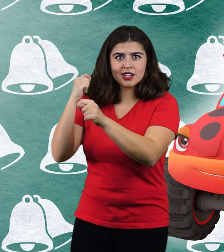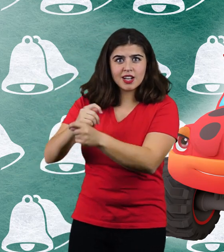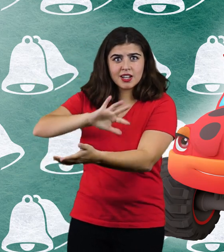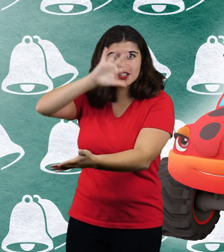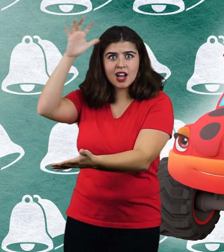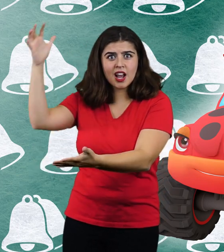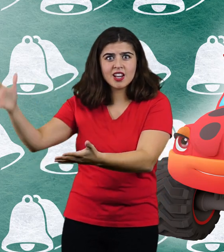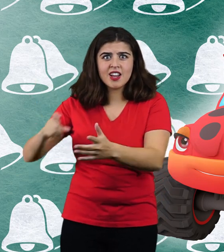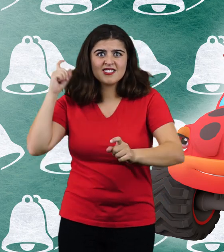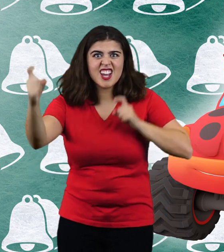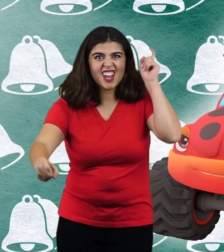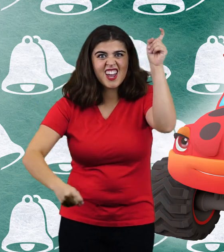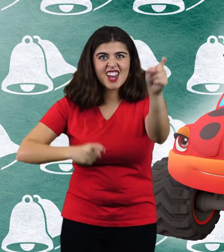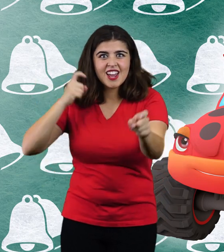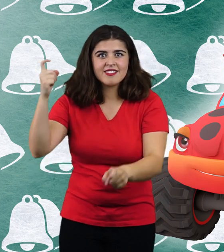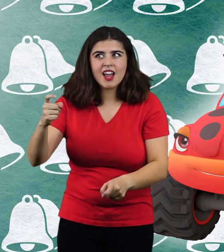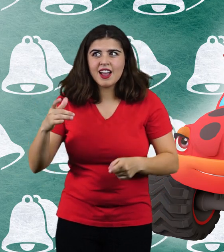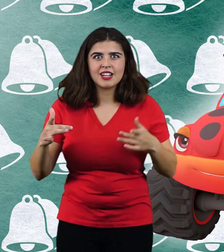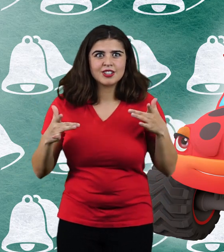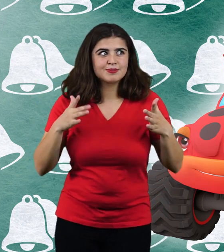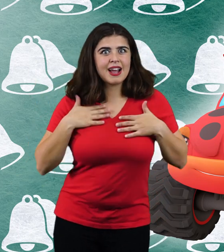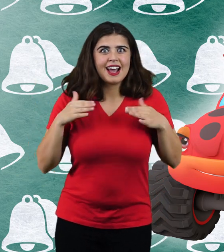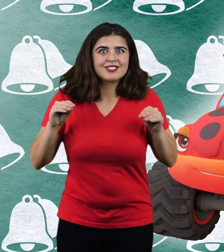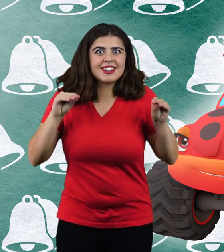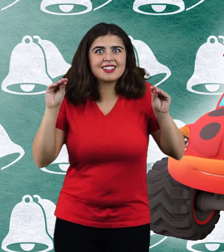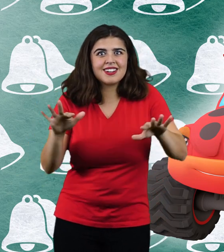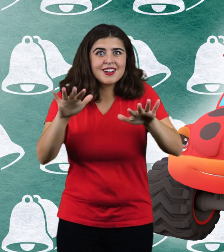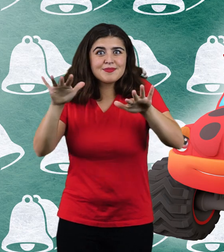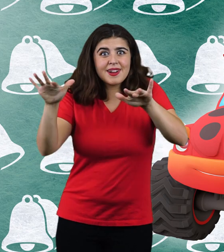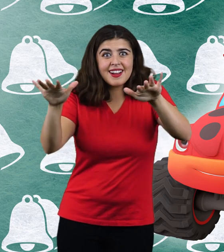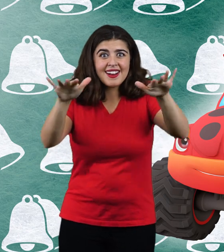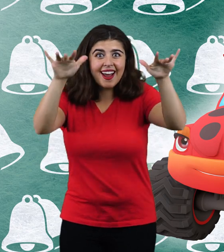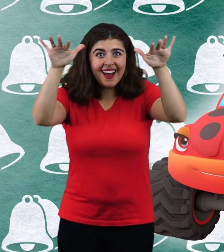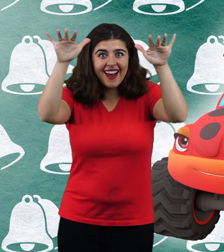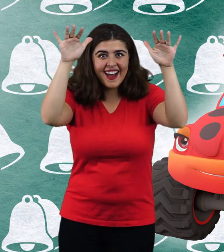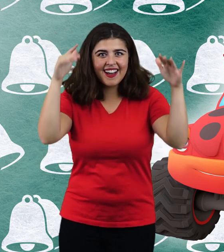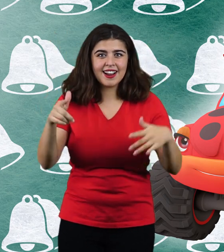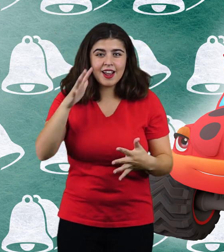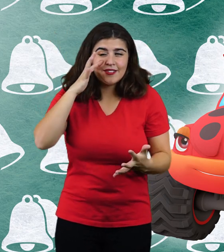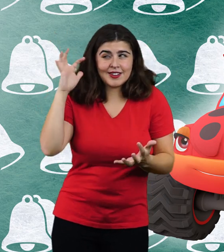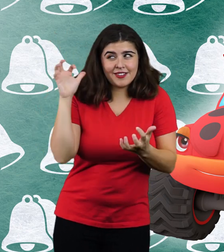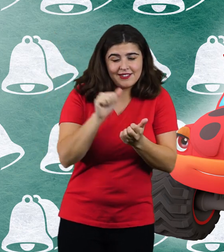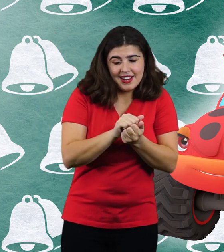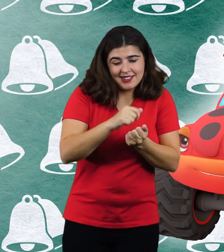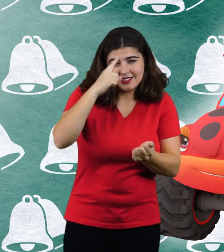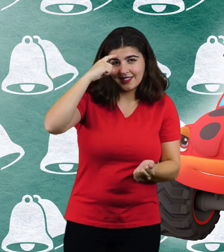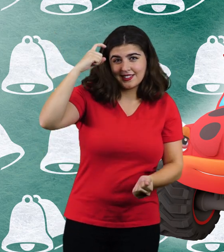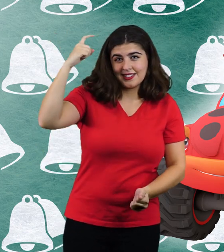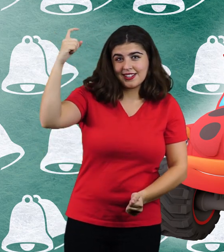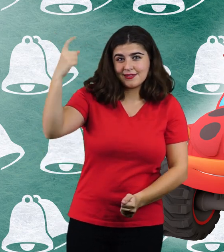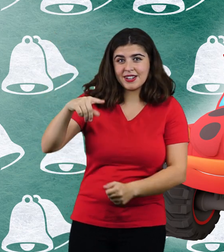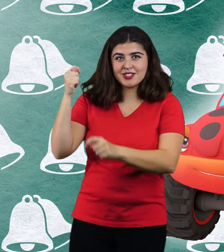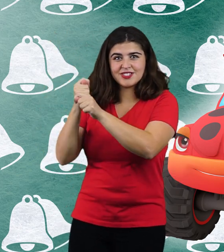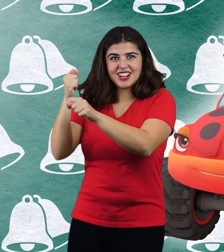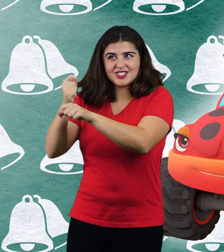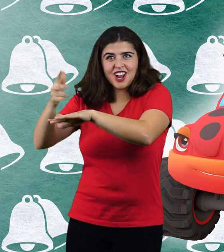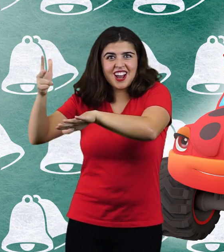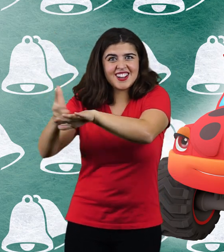red truck full of gifts, there's magic out on high We're fast asleep as the red truck